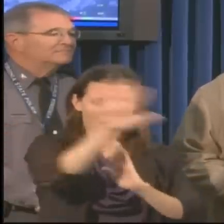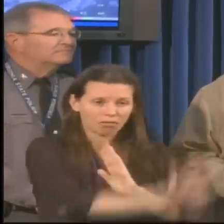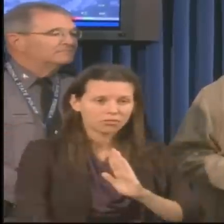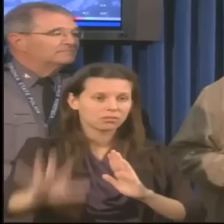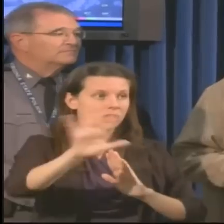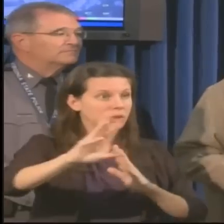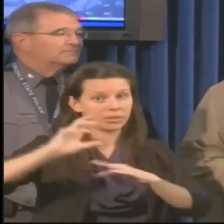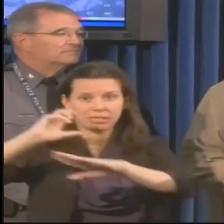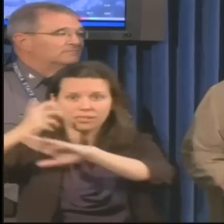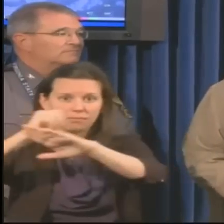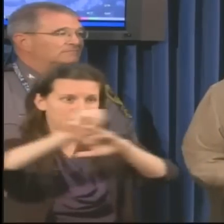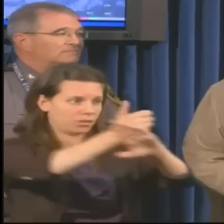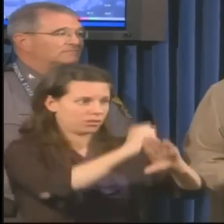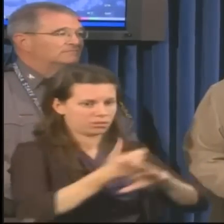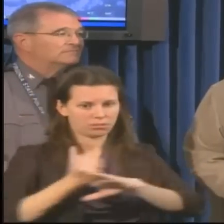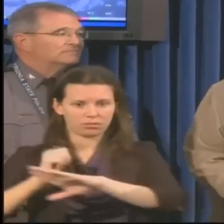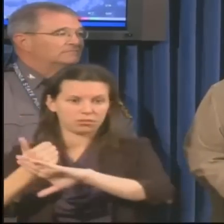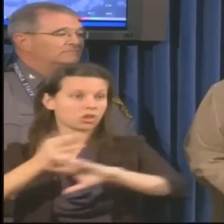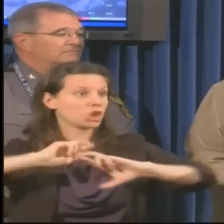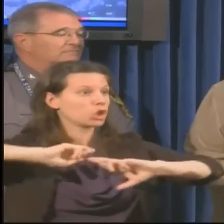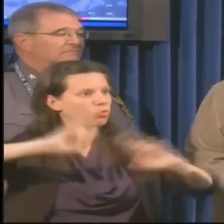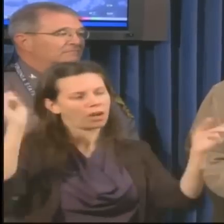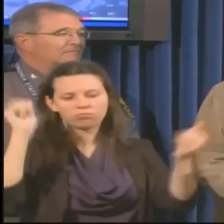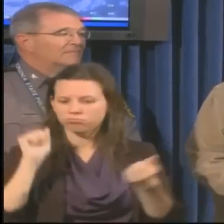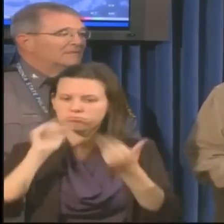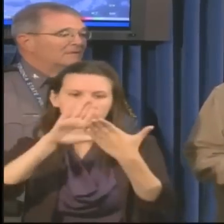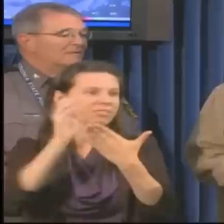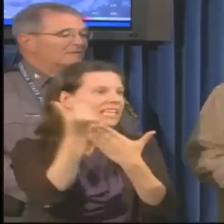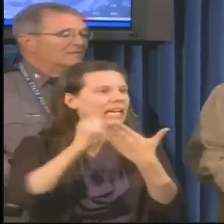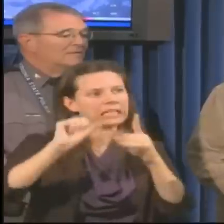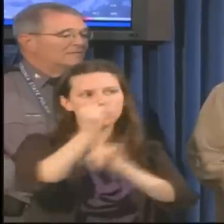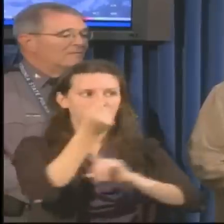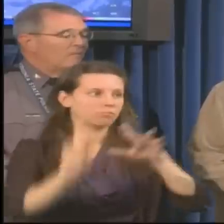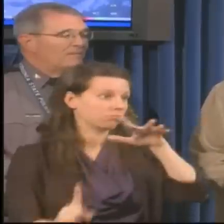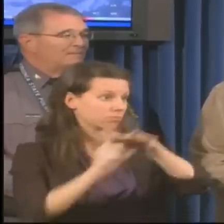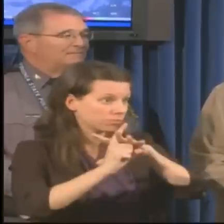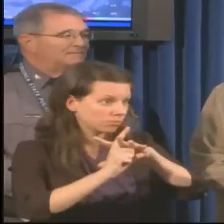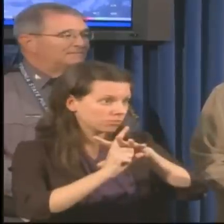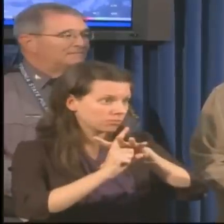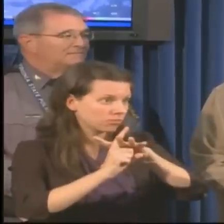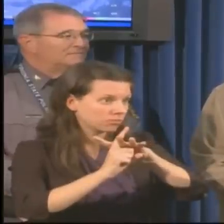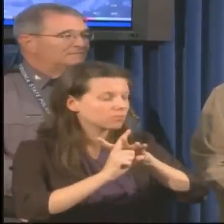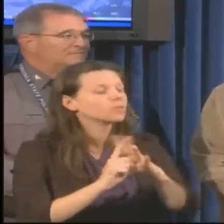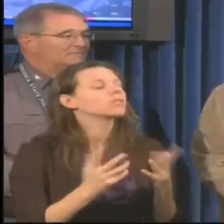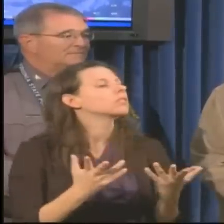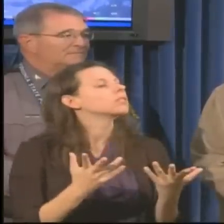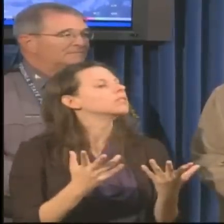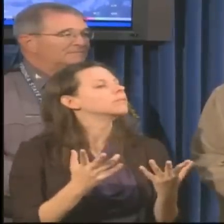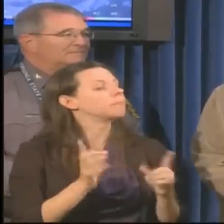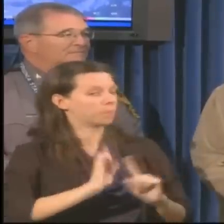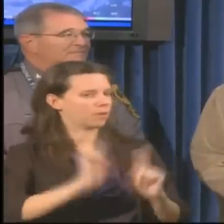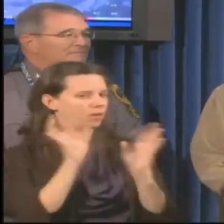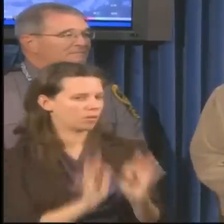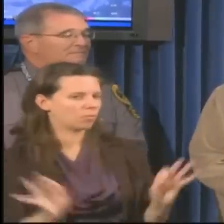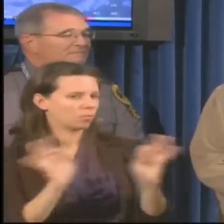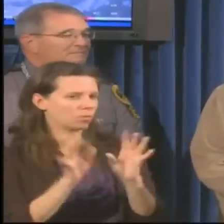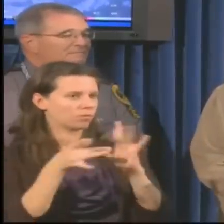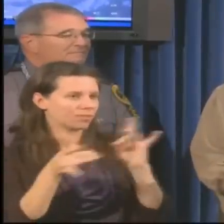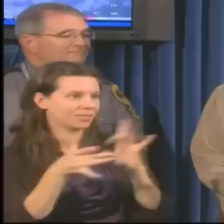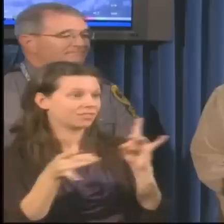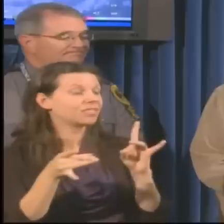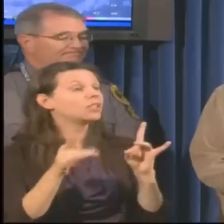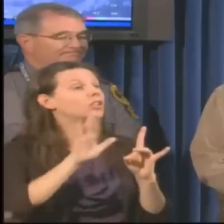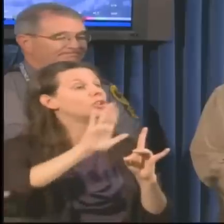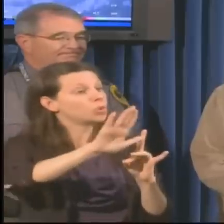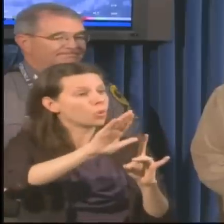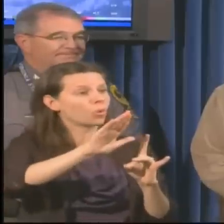event or any situation that we need to deal with. But more importantly, my message to you today is limit your